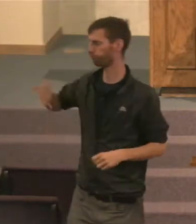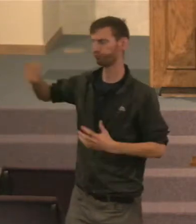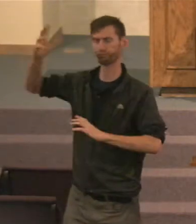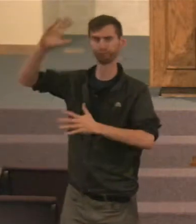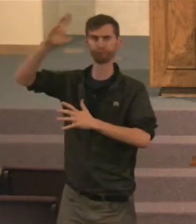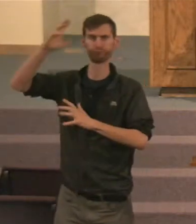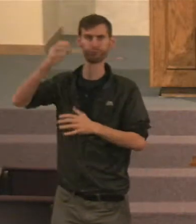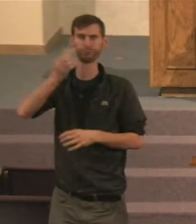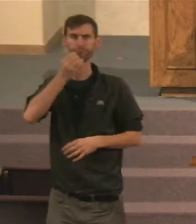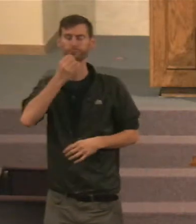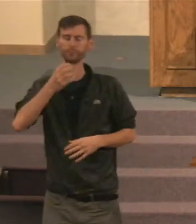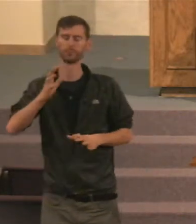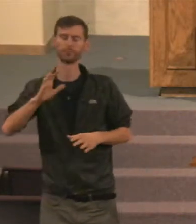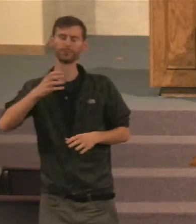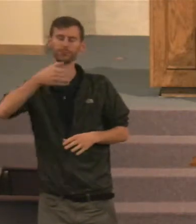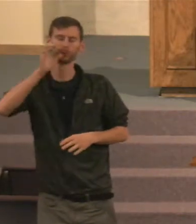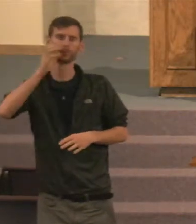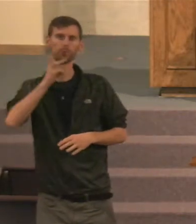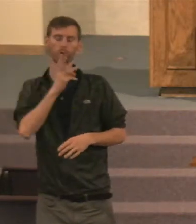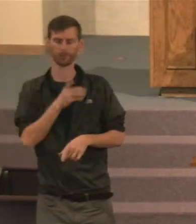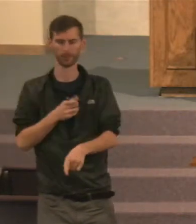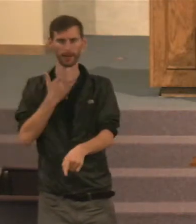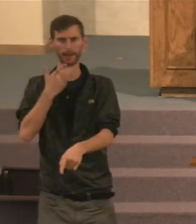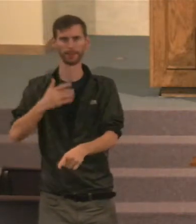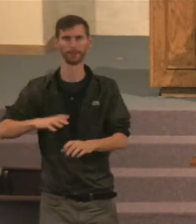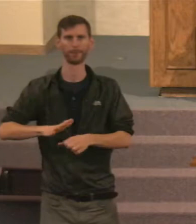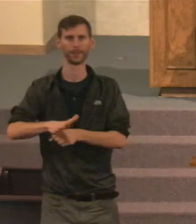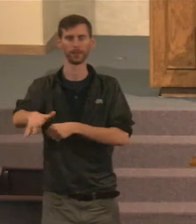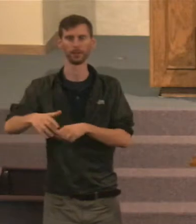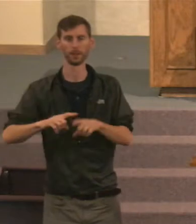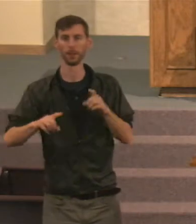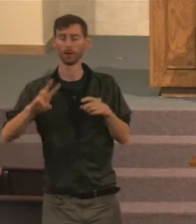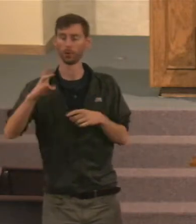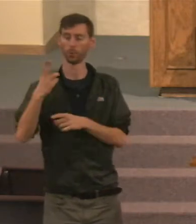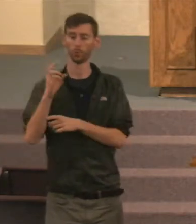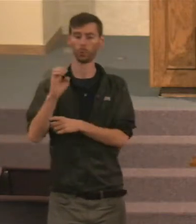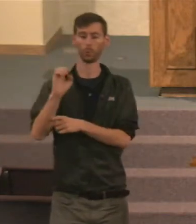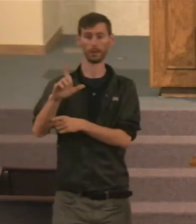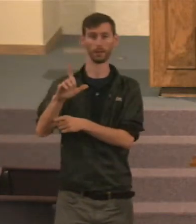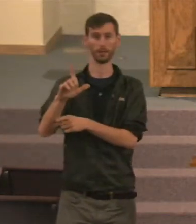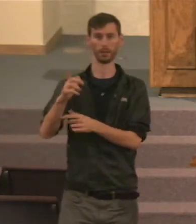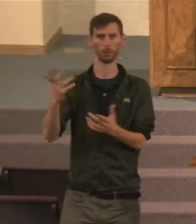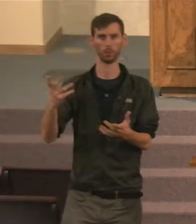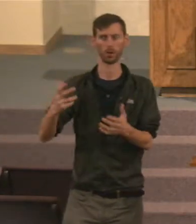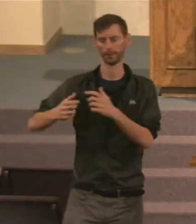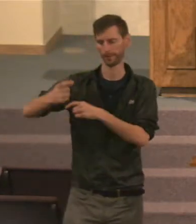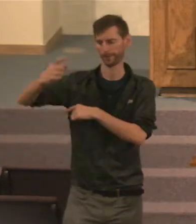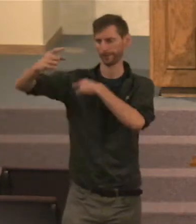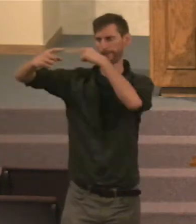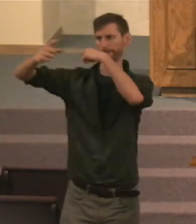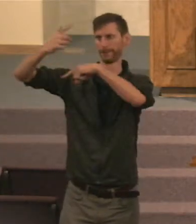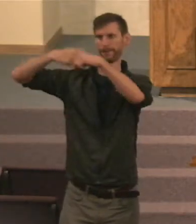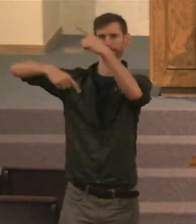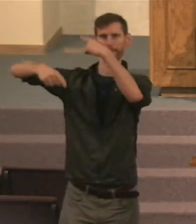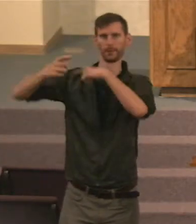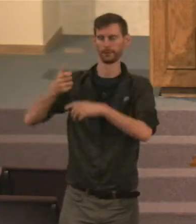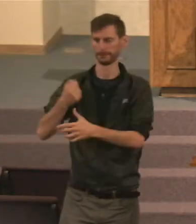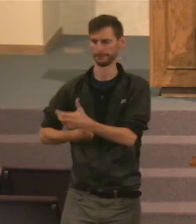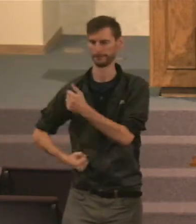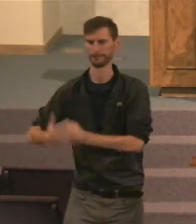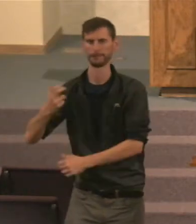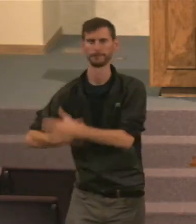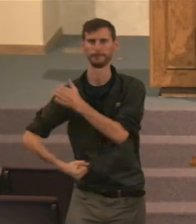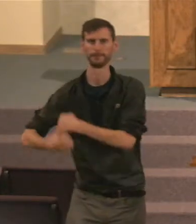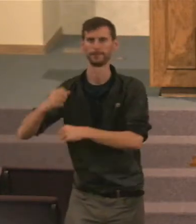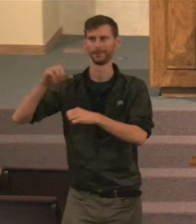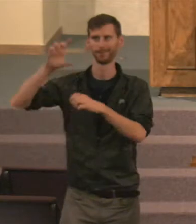Yeah, what you draw the water up with. You know, Maybe have an old wooden bucket, Like you used to have, You know, in our